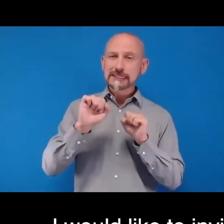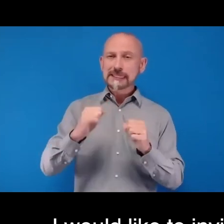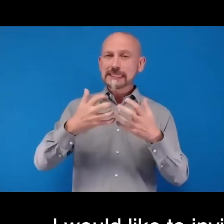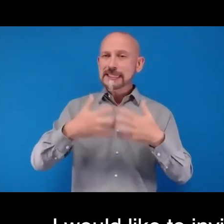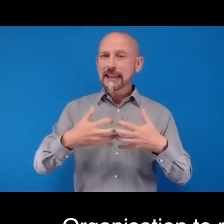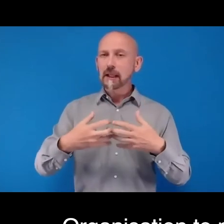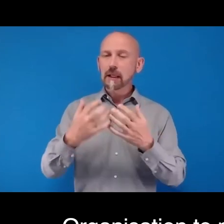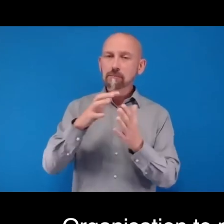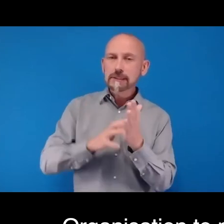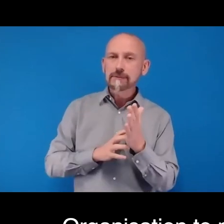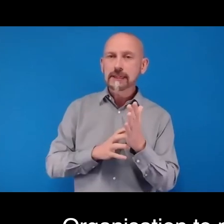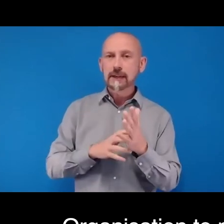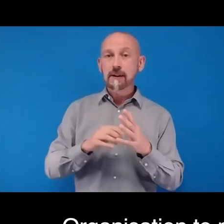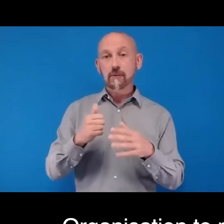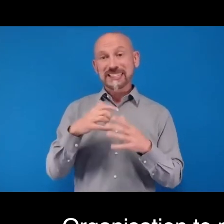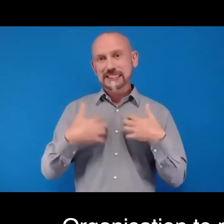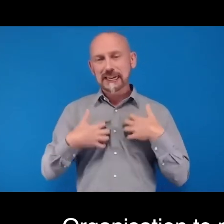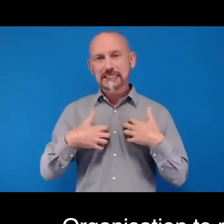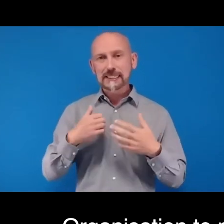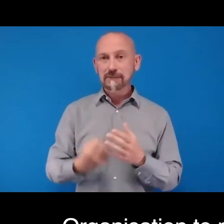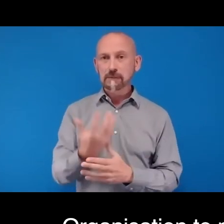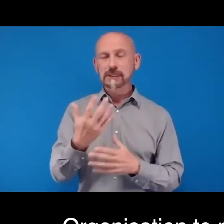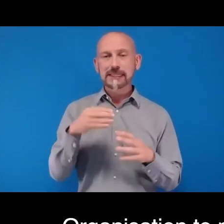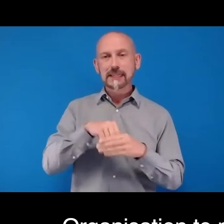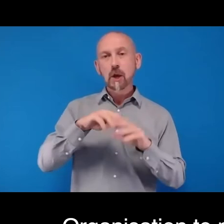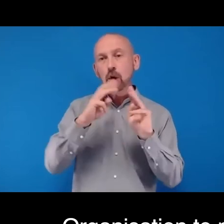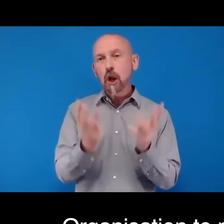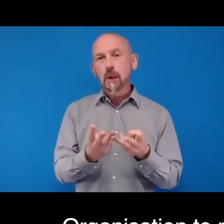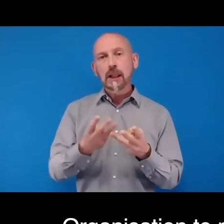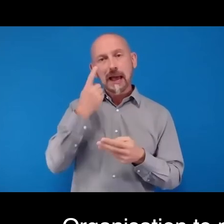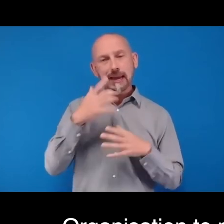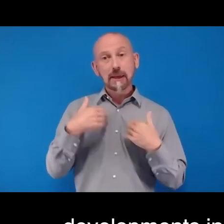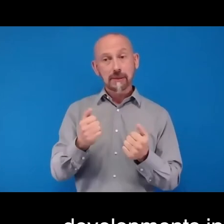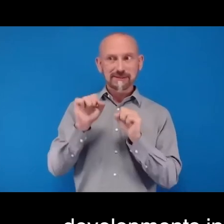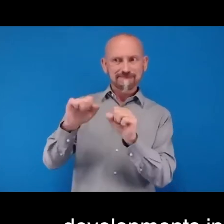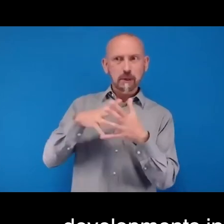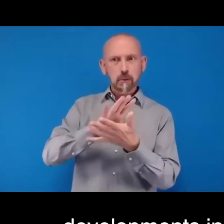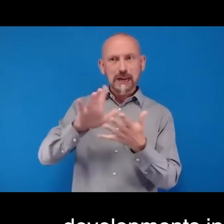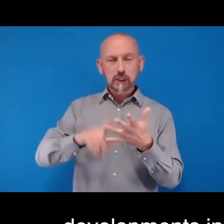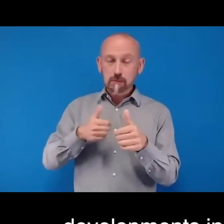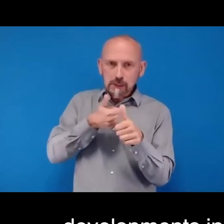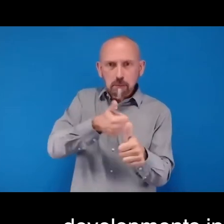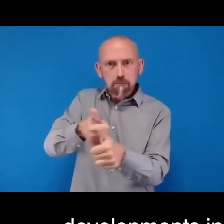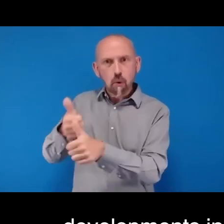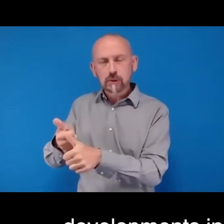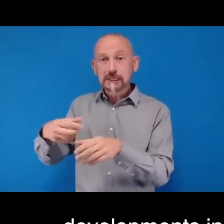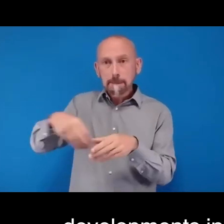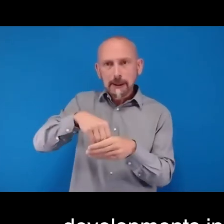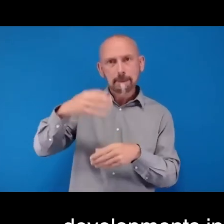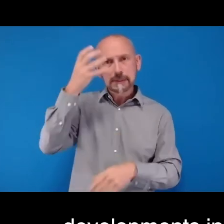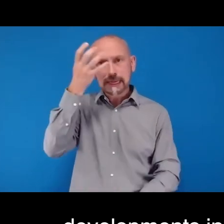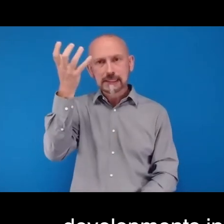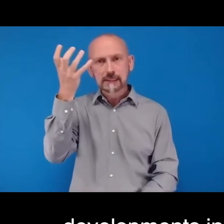developments in global eye health and the fantastic work the WHO is doing to support member states and partners